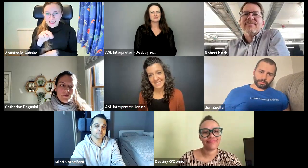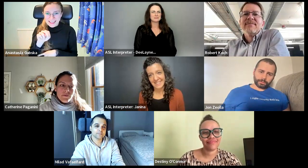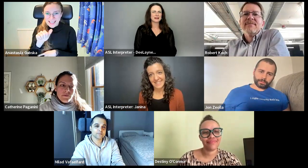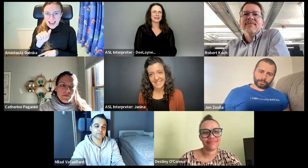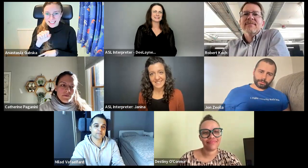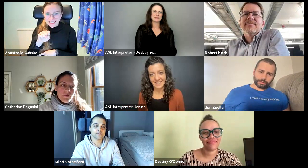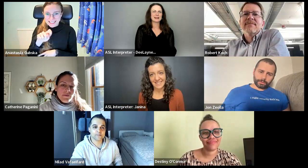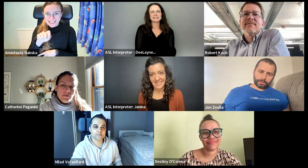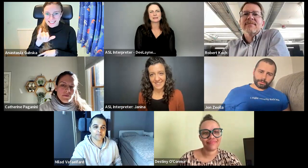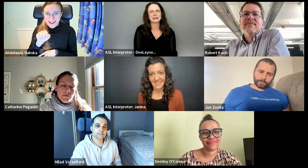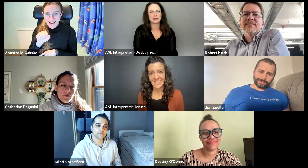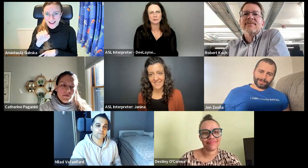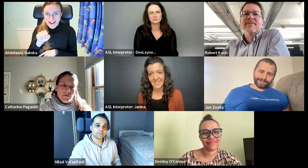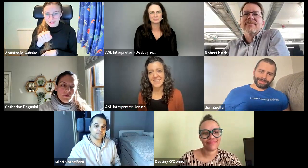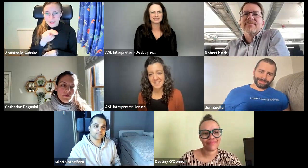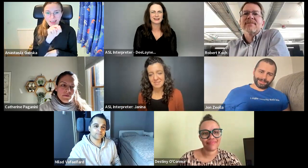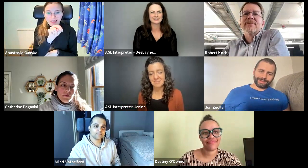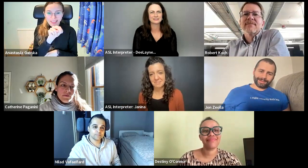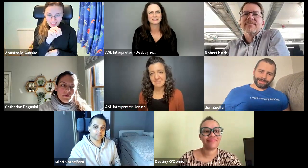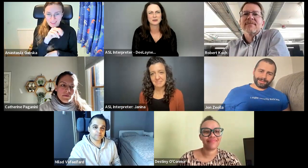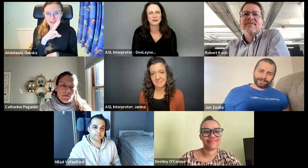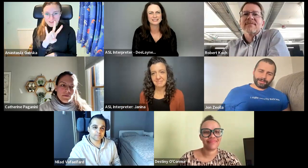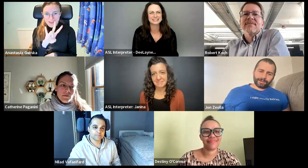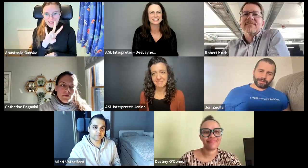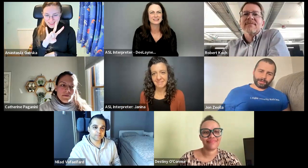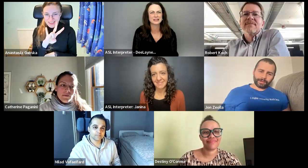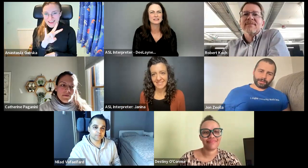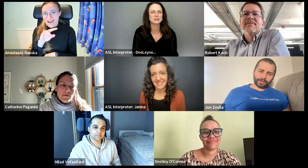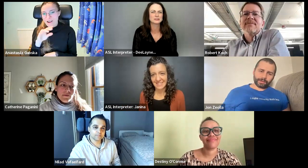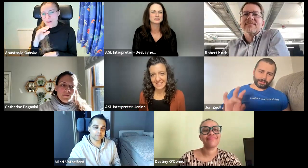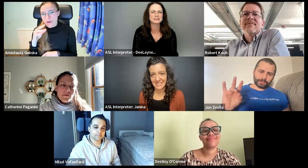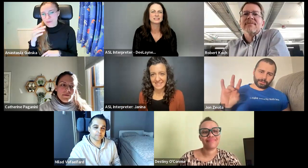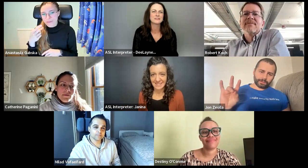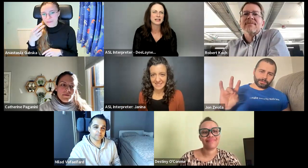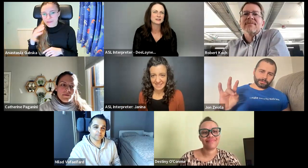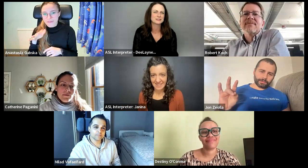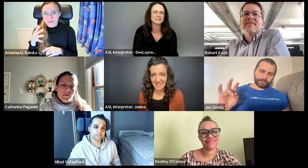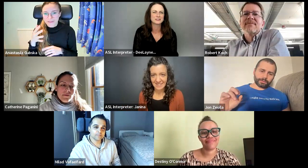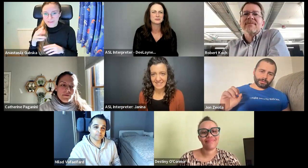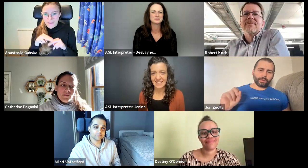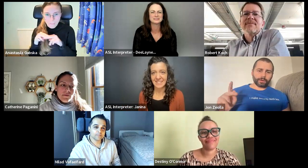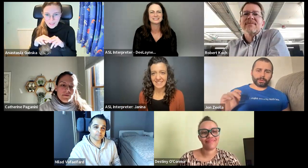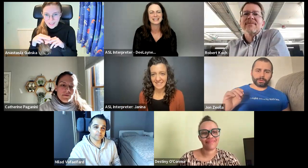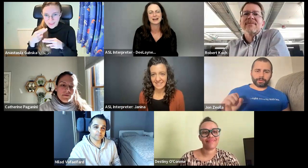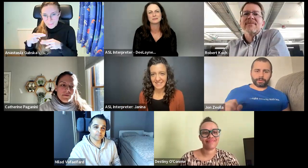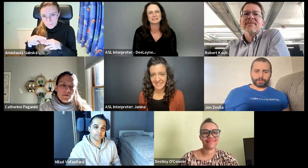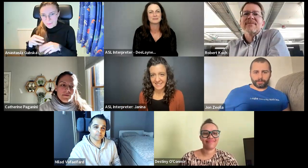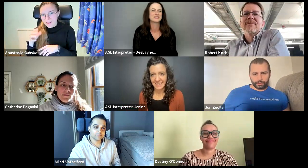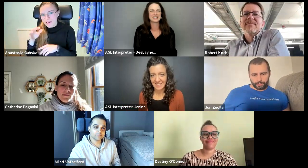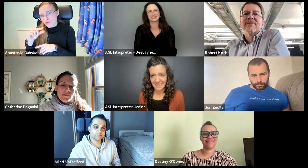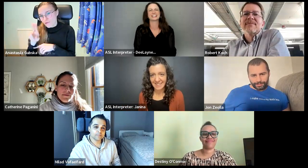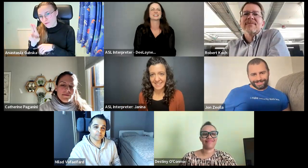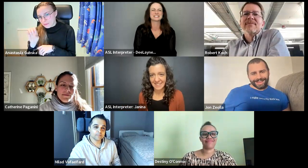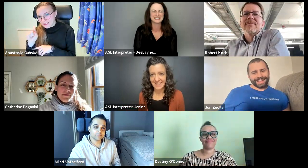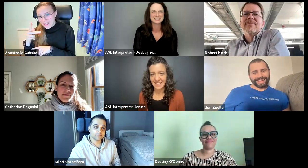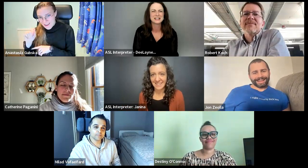that my, it's my, it's like my home sign. So it's, there's seven letters. If you take out some